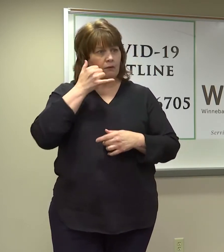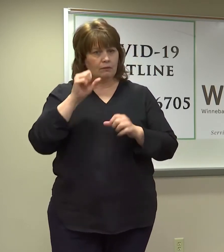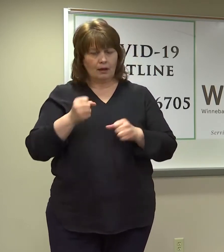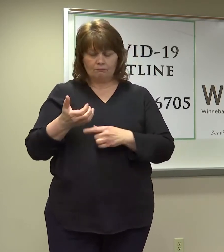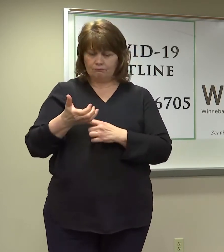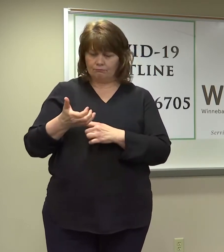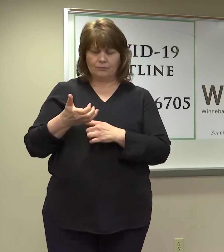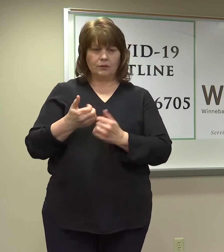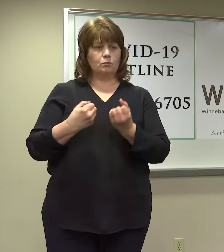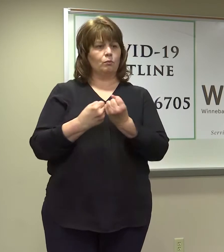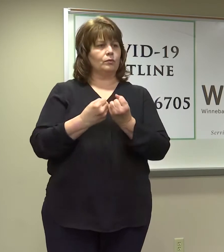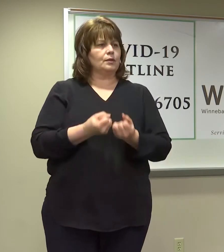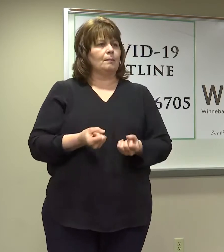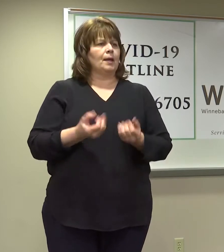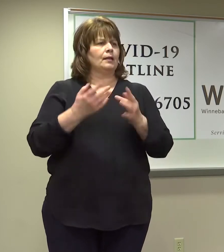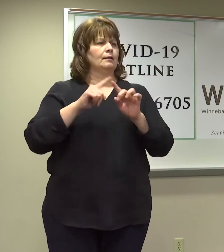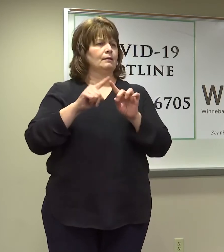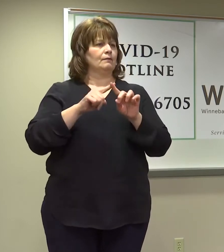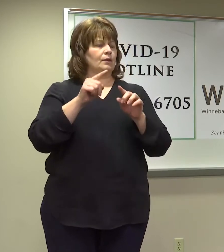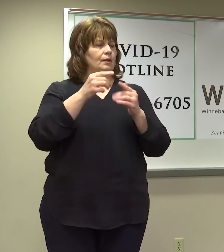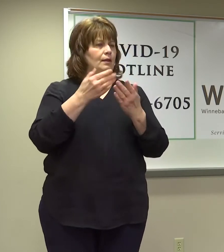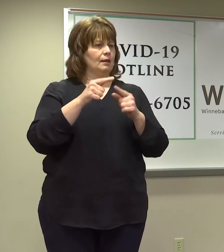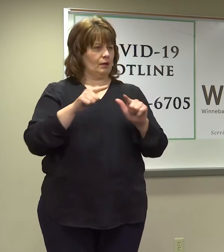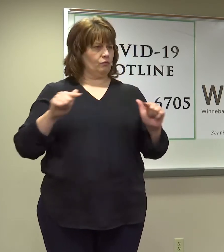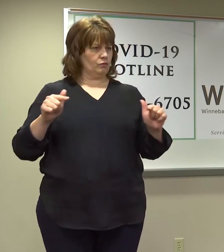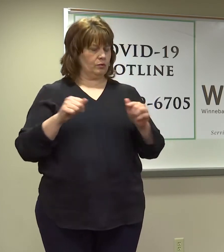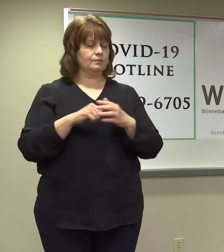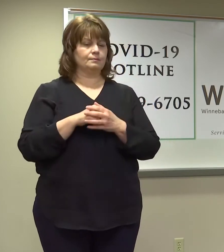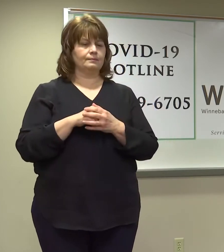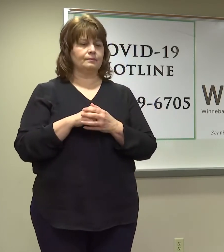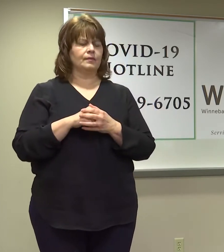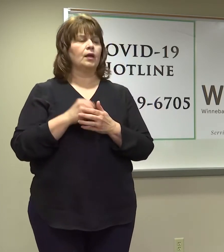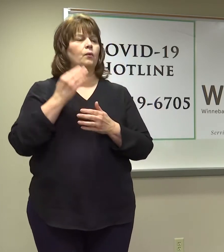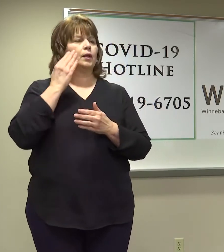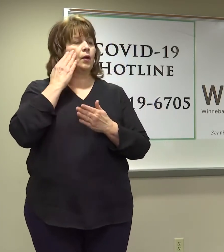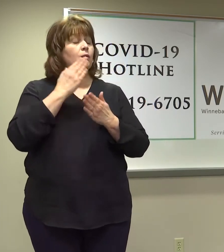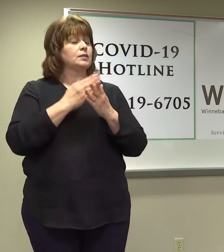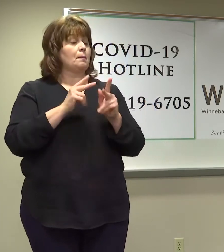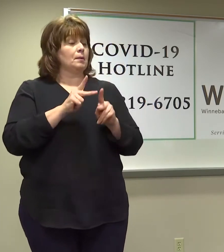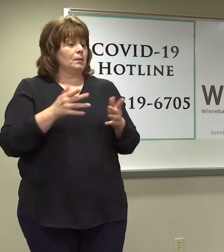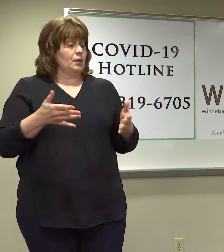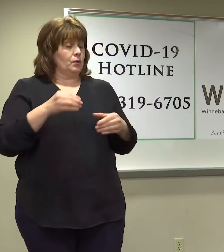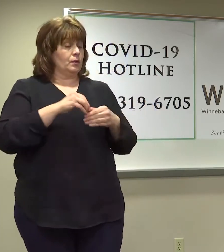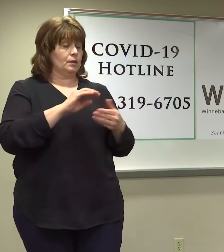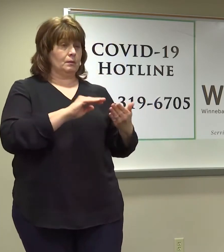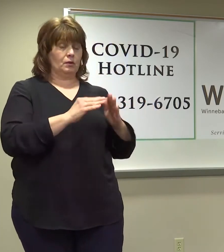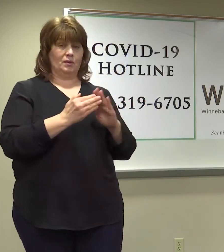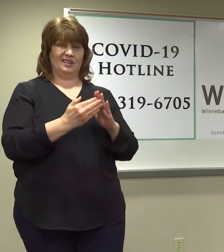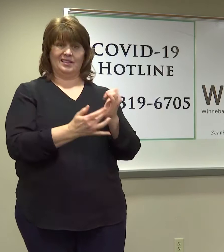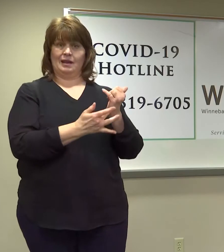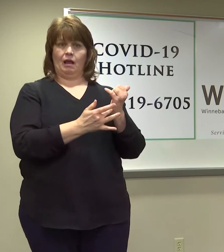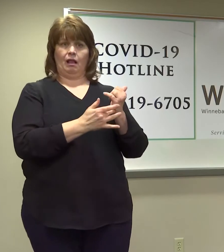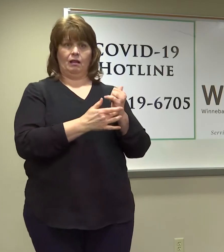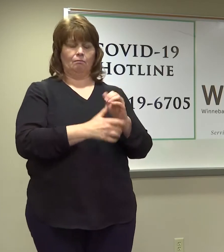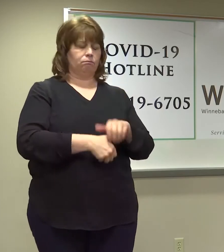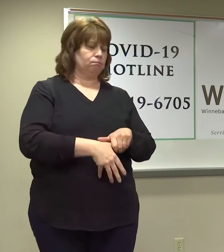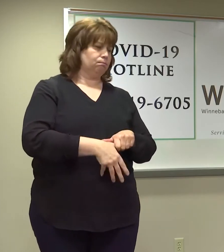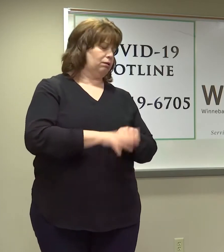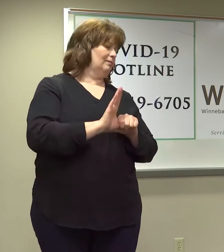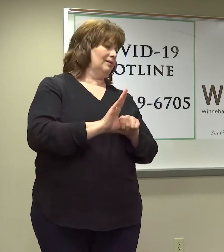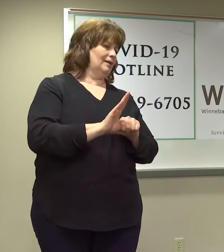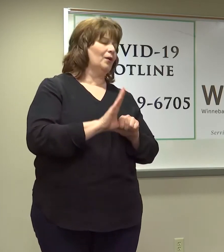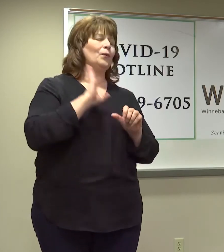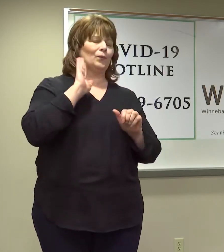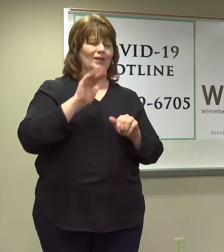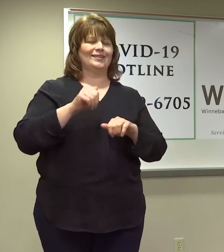multiple languages. We understand there are residents in our community that do not use technology, and we will be setting up an alternate pathway